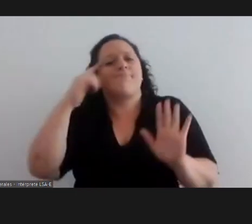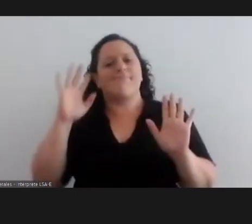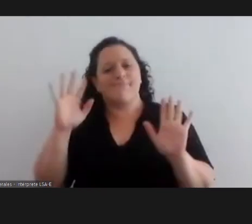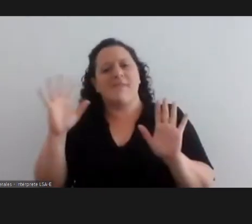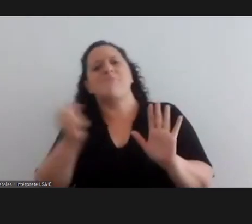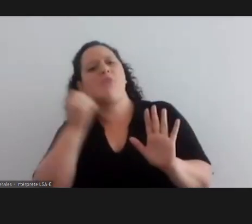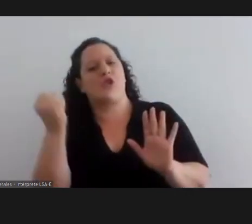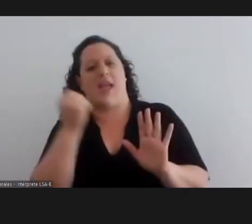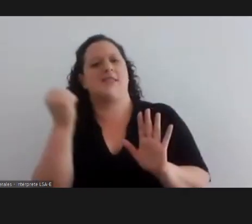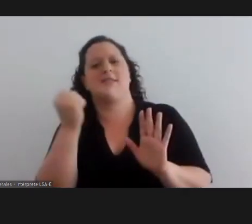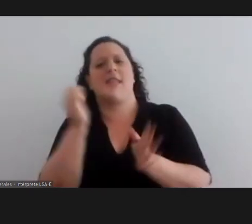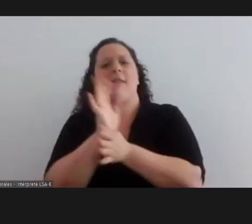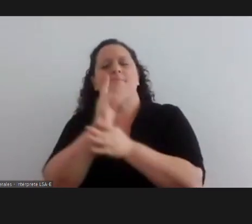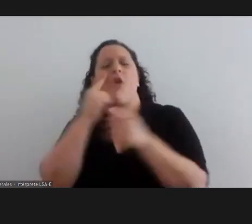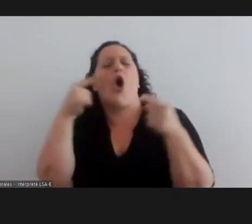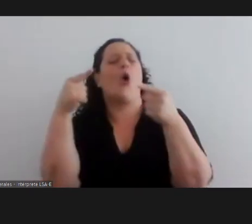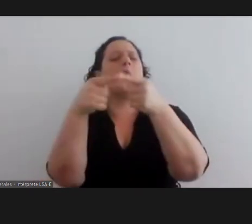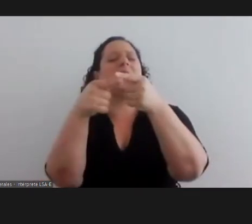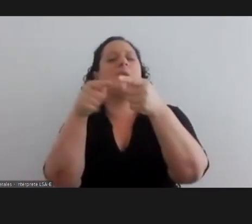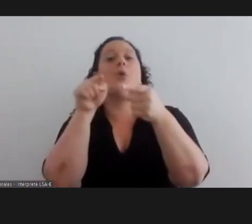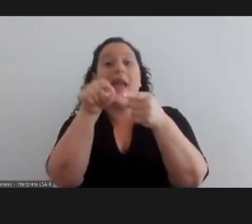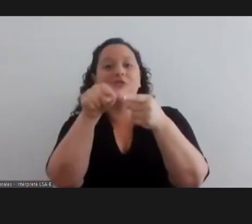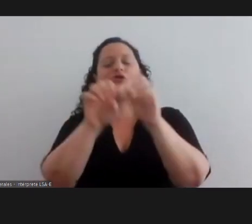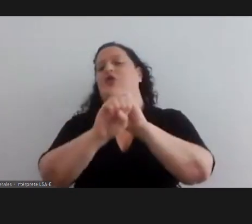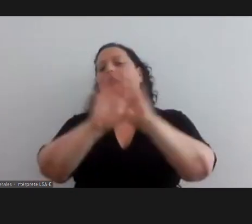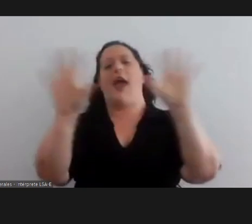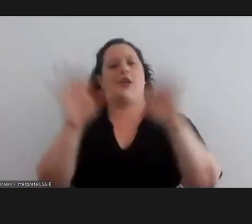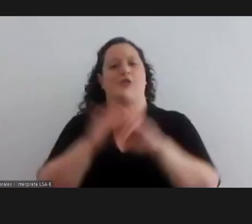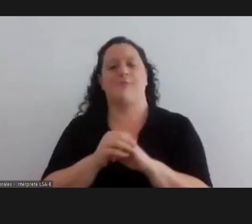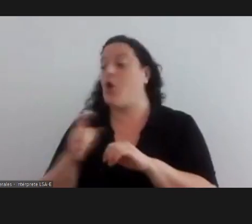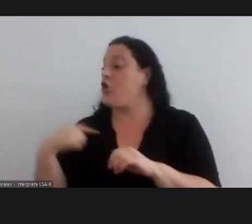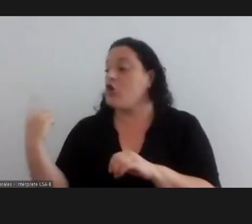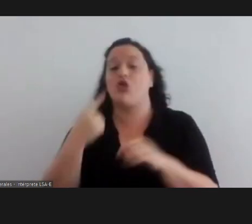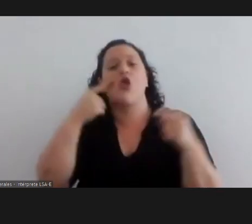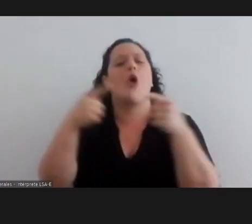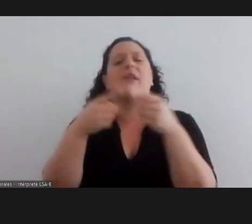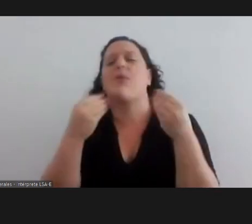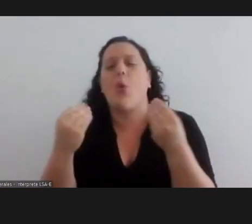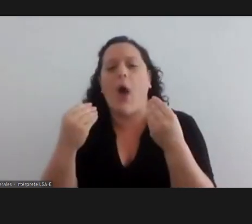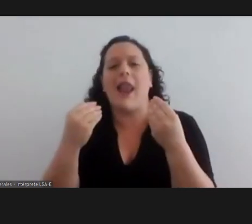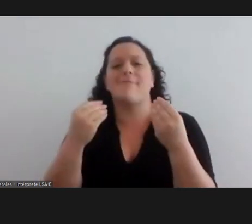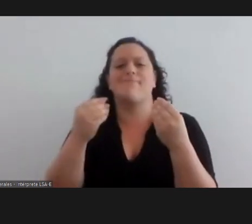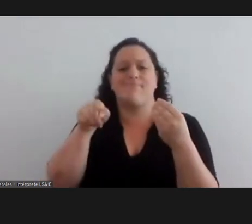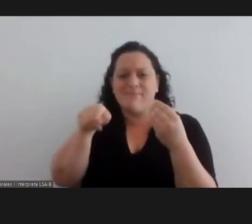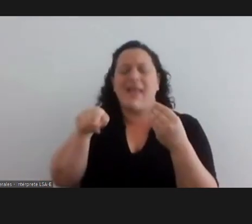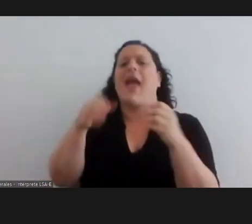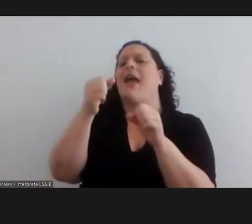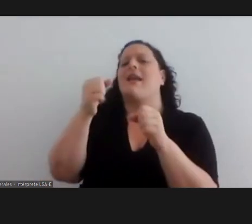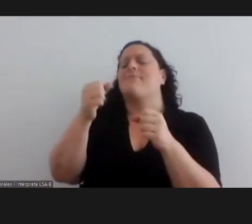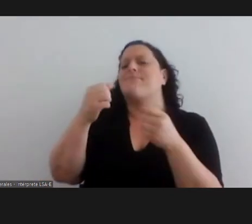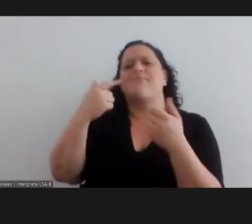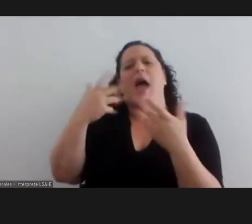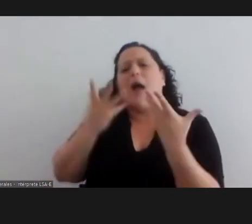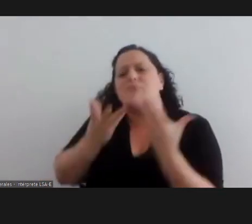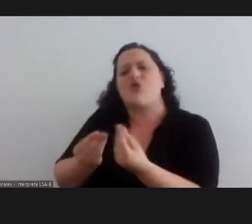for us to have our horizon very clear and our horizon is to